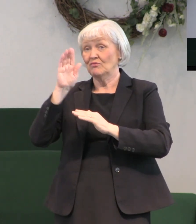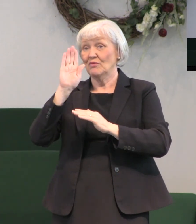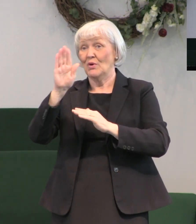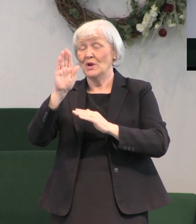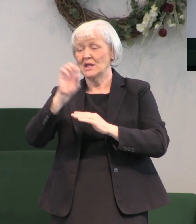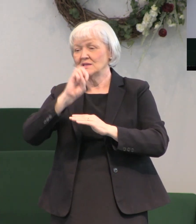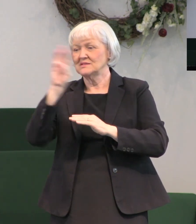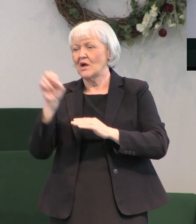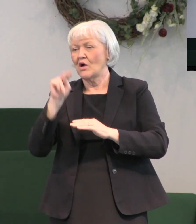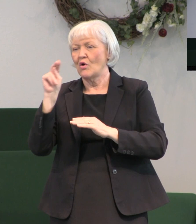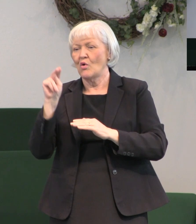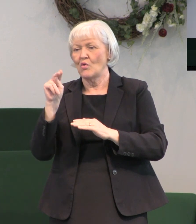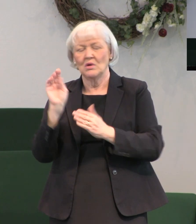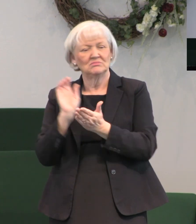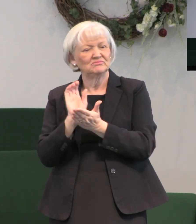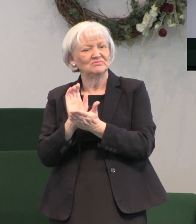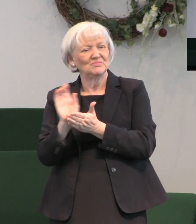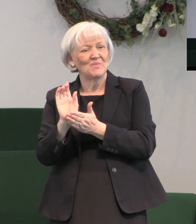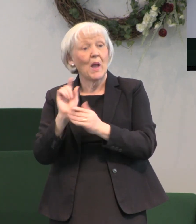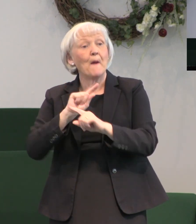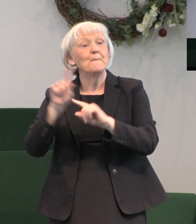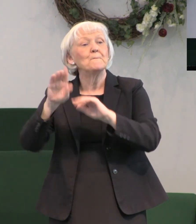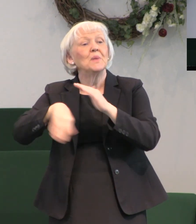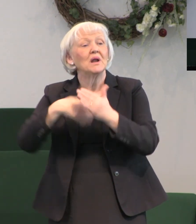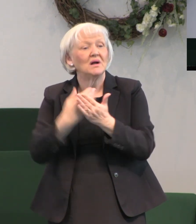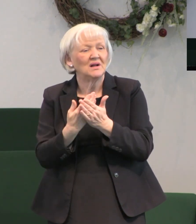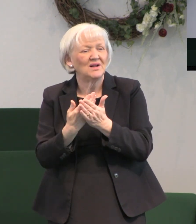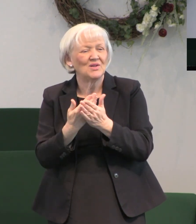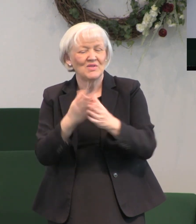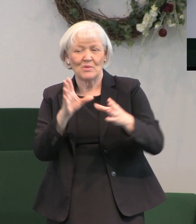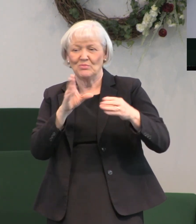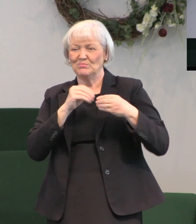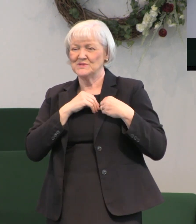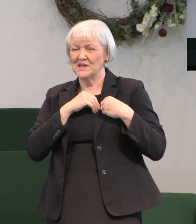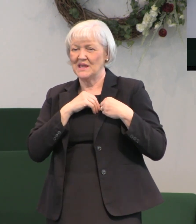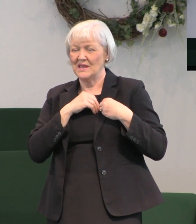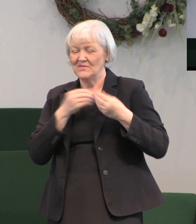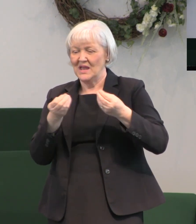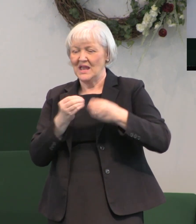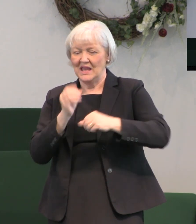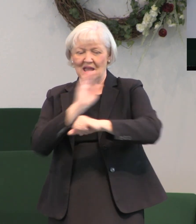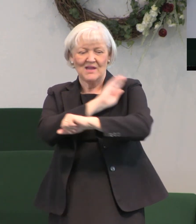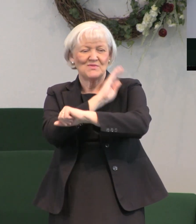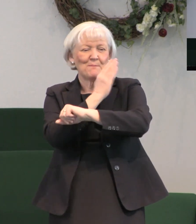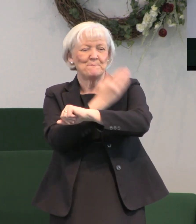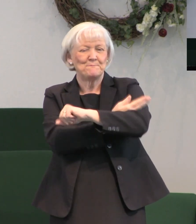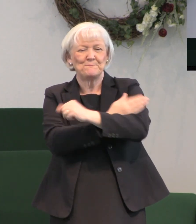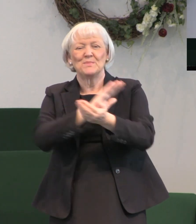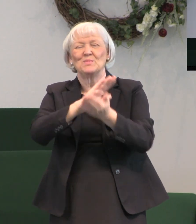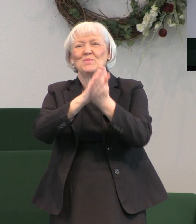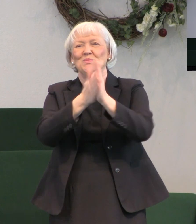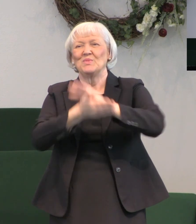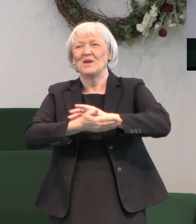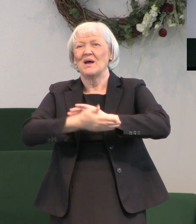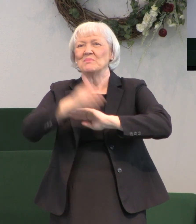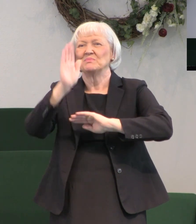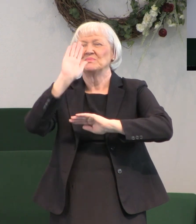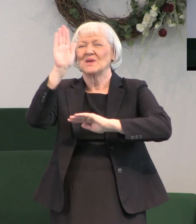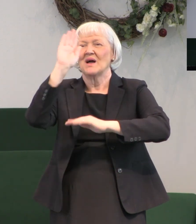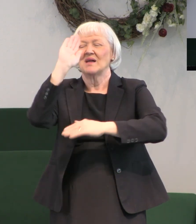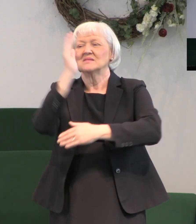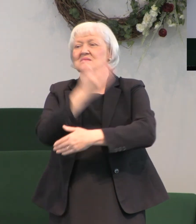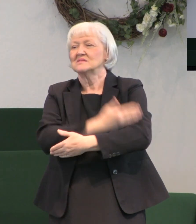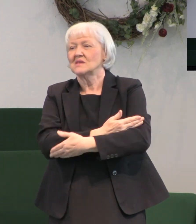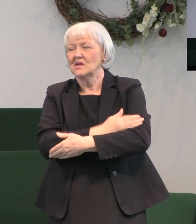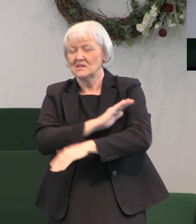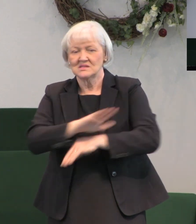not but to as many as received him to them he gave the power to become the sons of god even